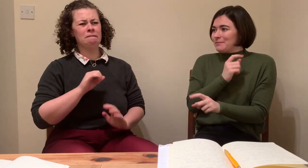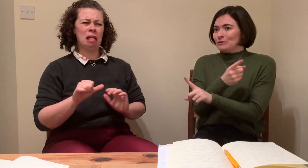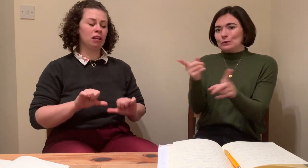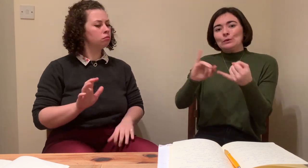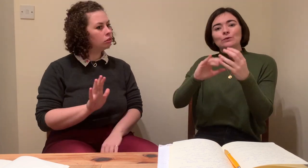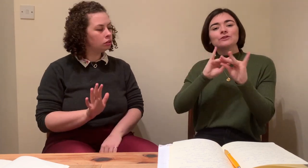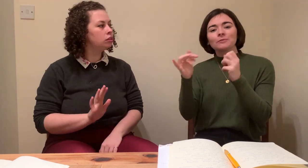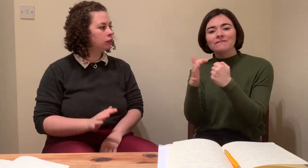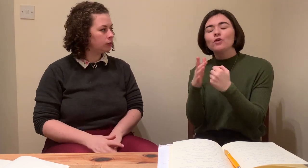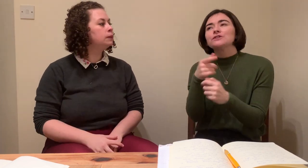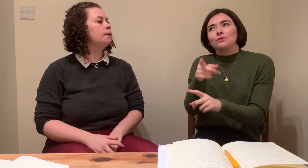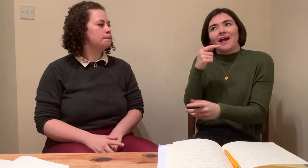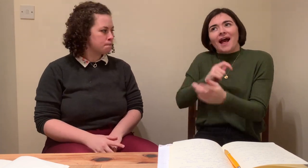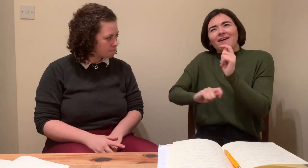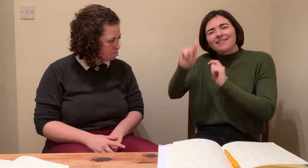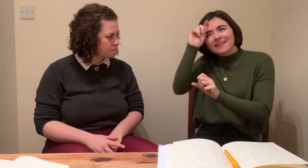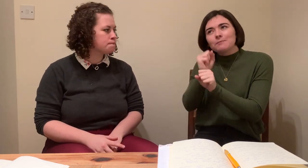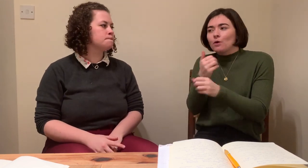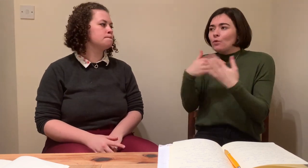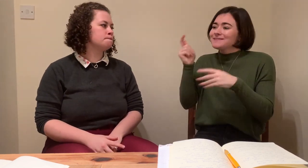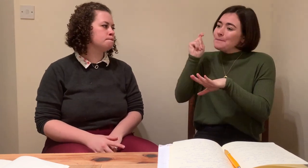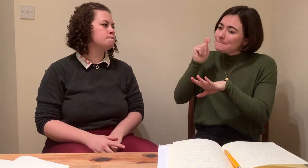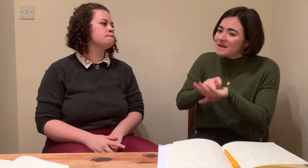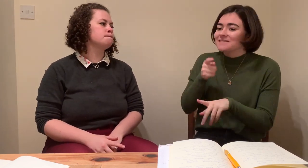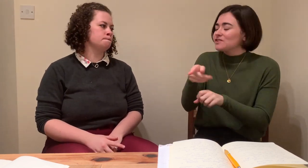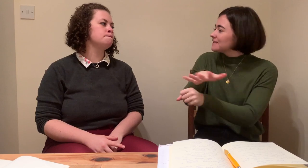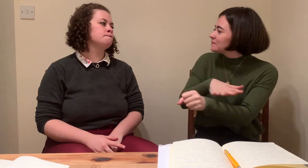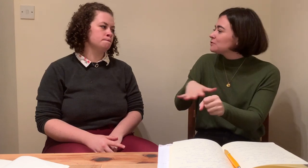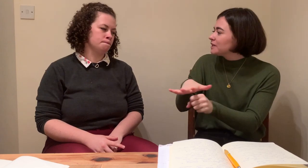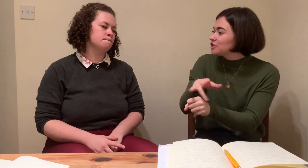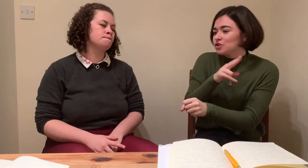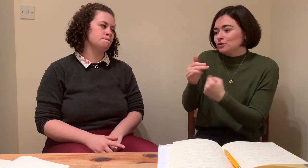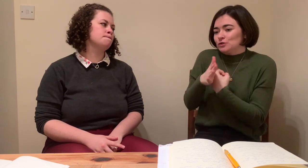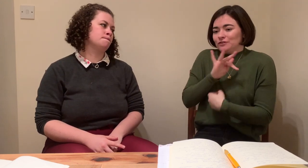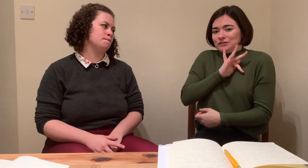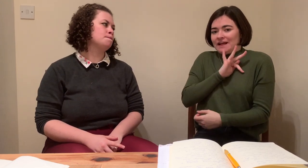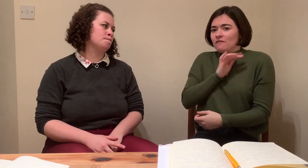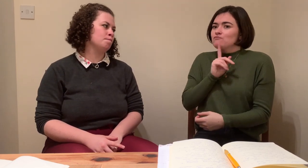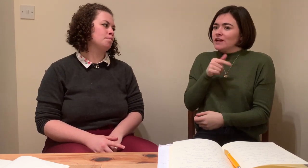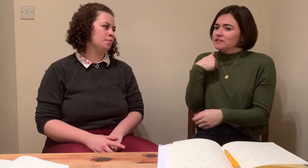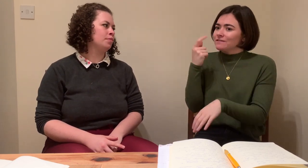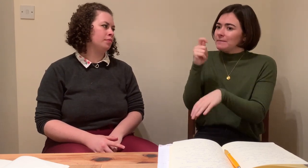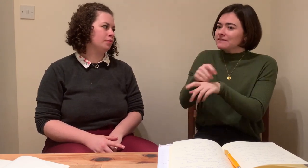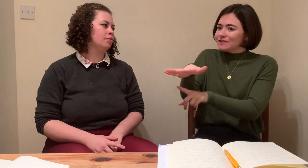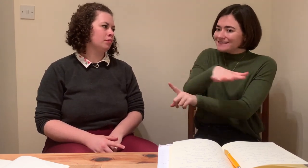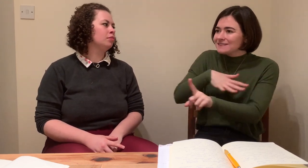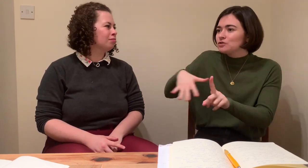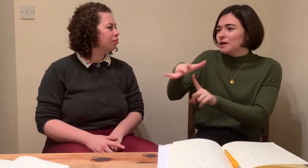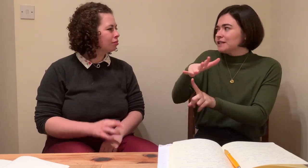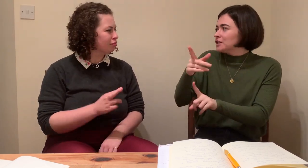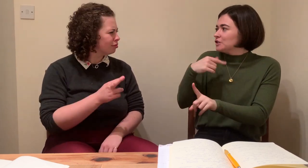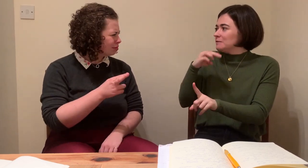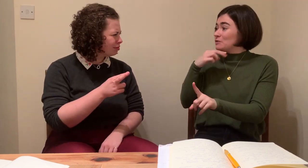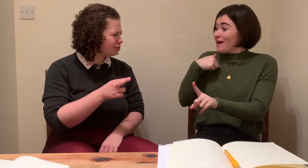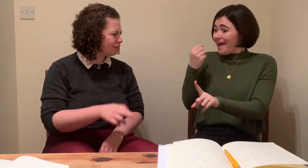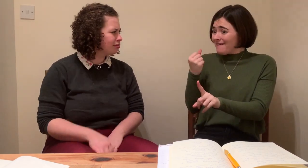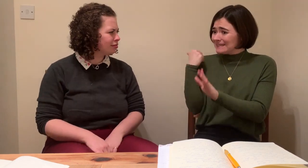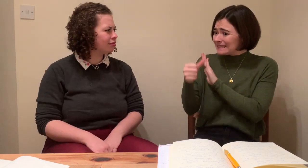deaf interpreter, what do you think? Exactly. It's simple. It's simple, but, you know, we're new interpreters in the scheme of things, right? We're graduating at the same